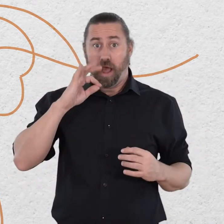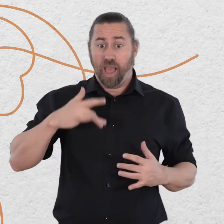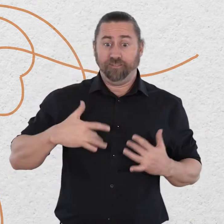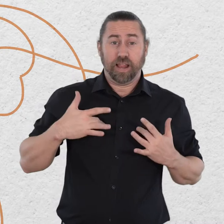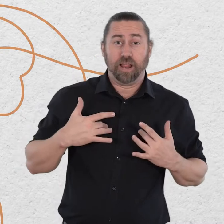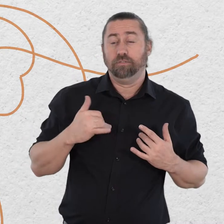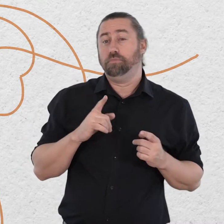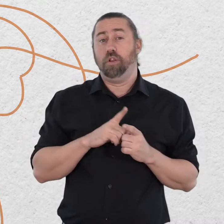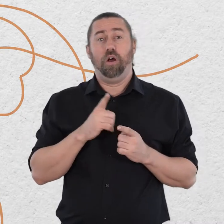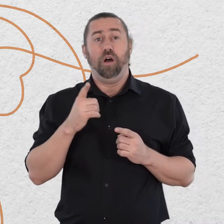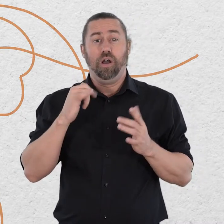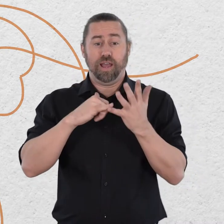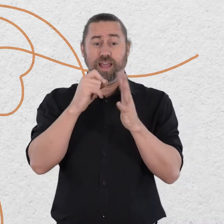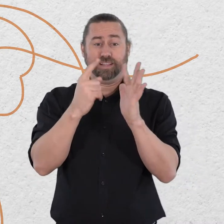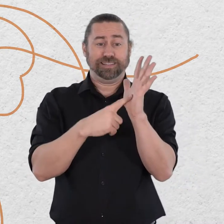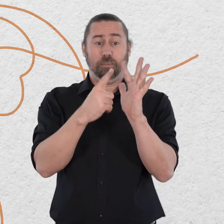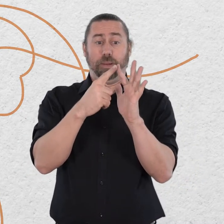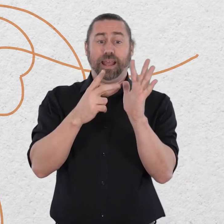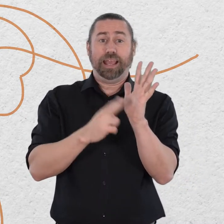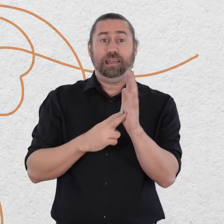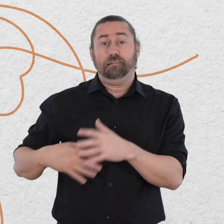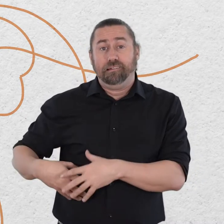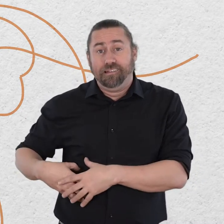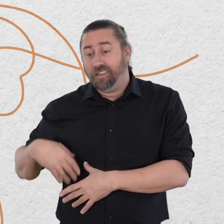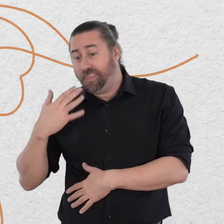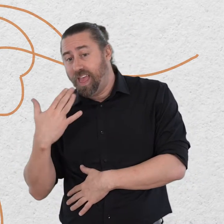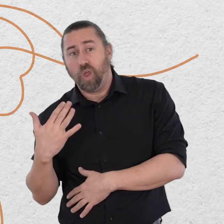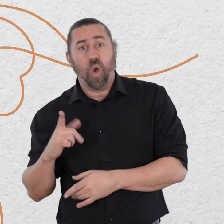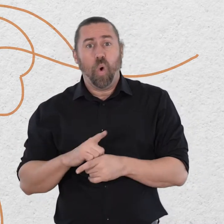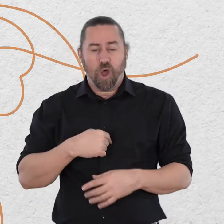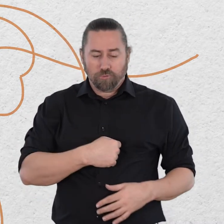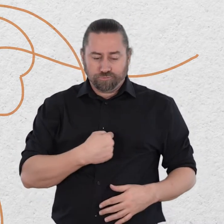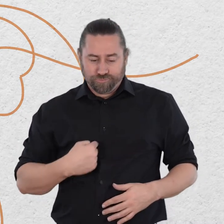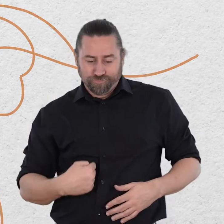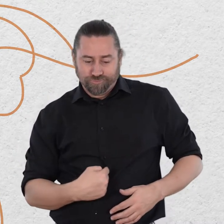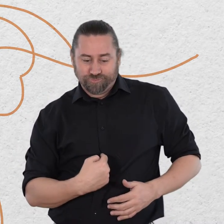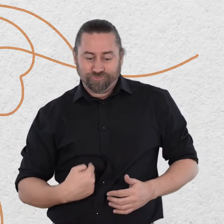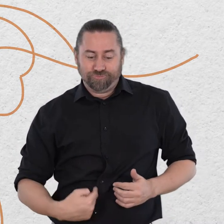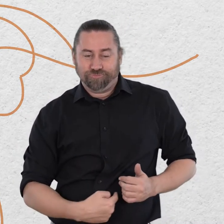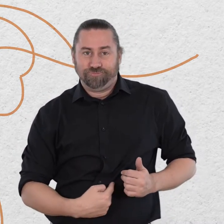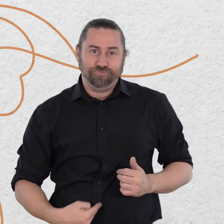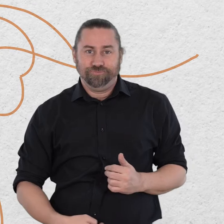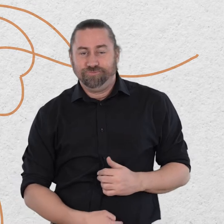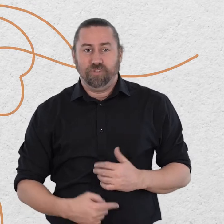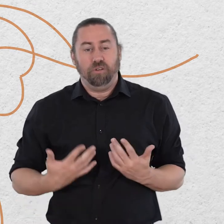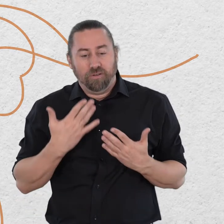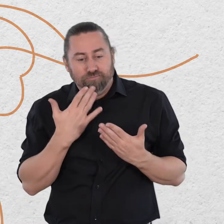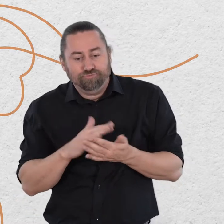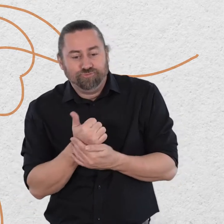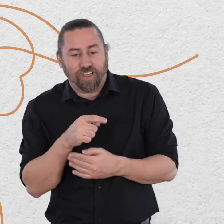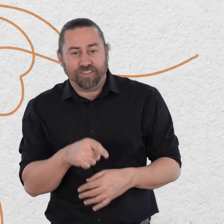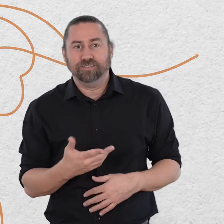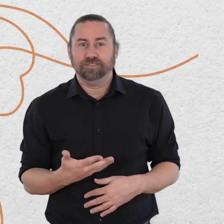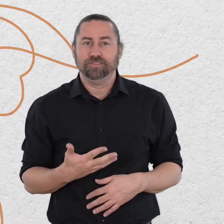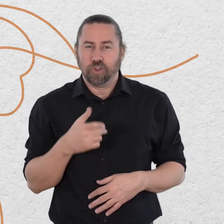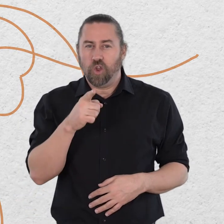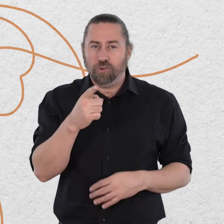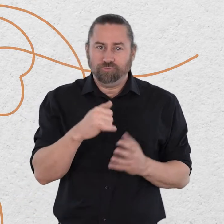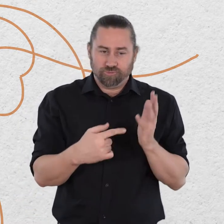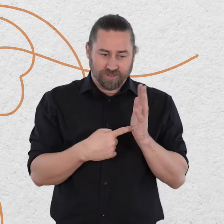example your spleen or your digestive system so bringing to mind as many parts of the body as you can that you